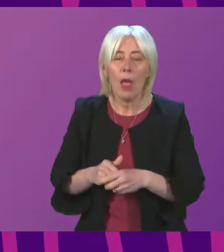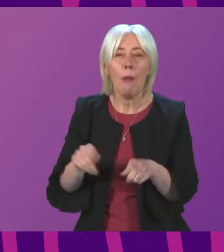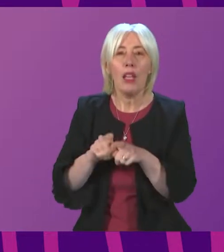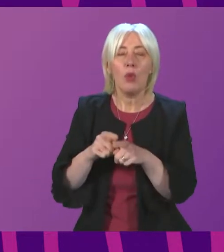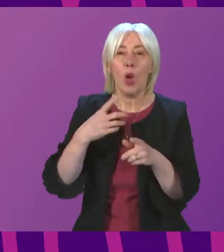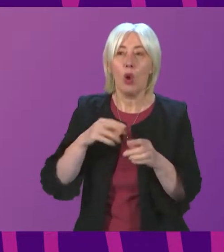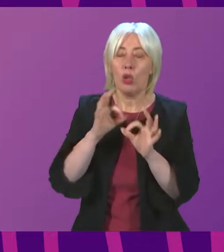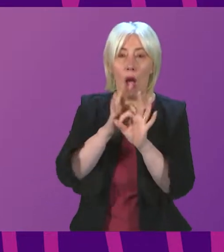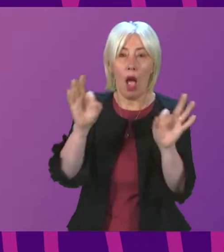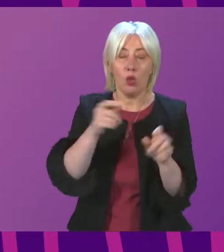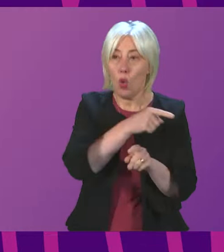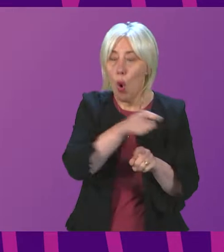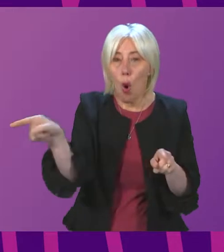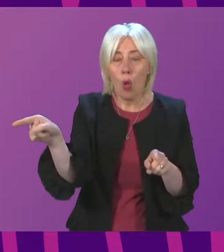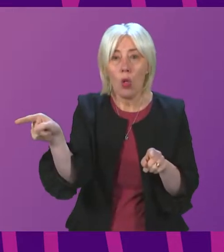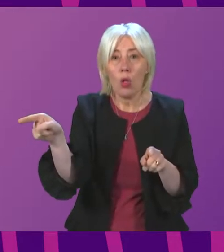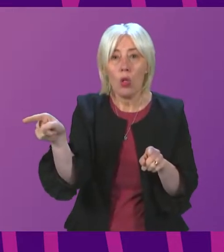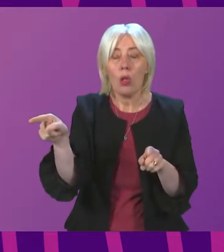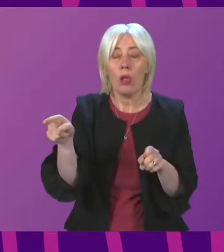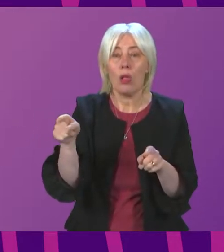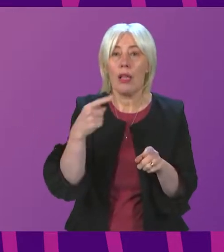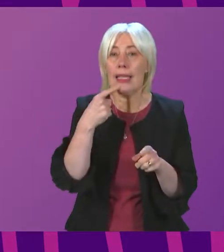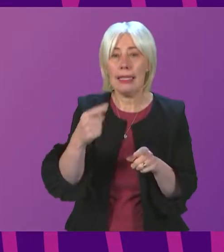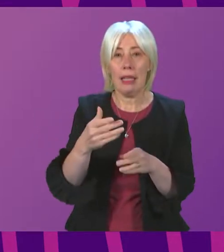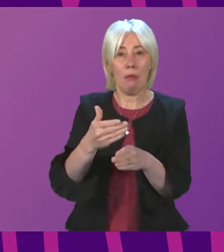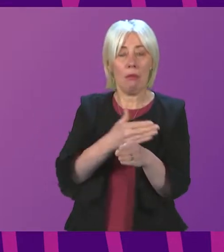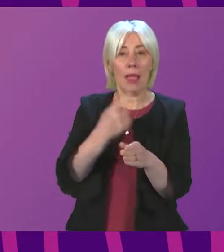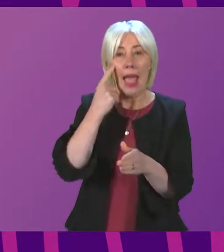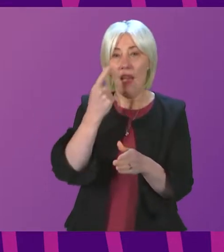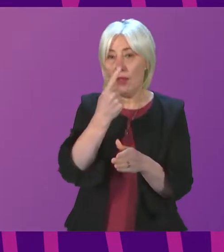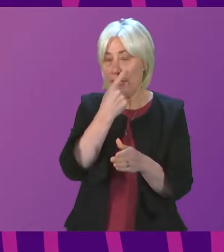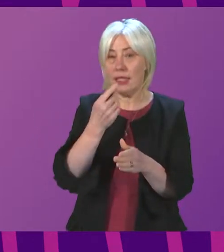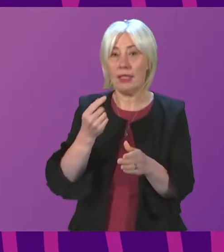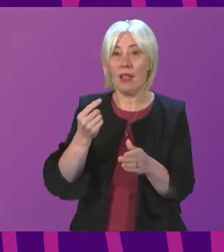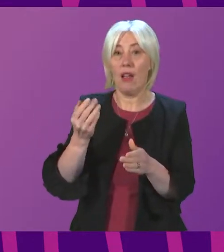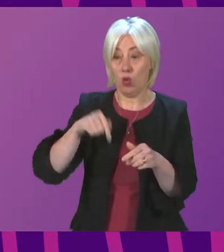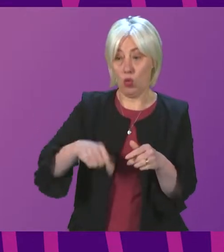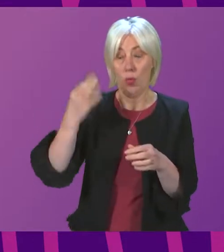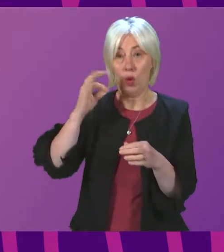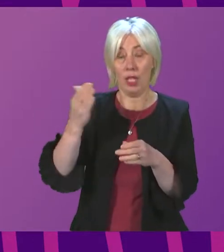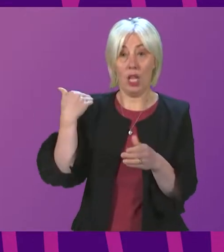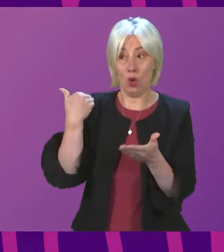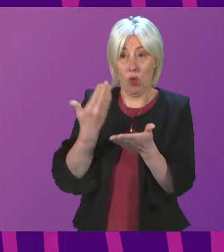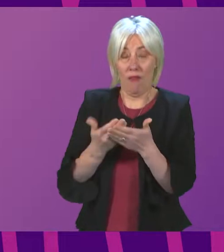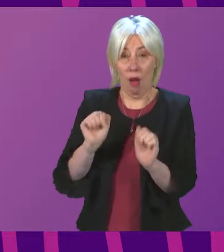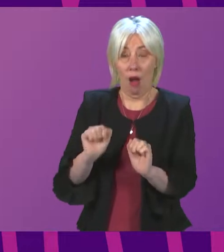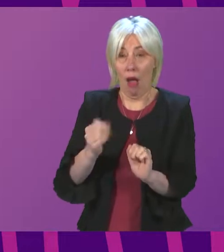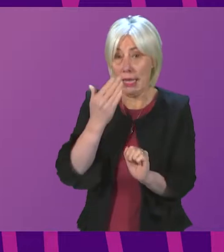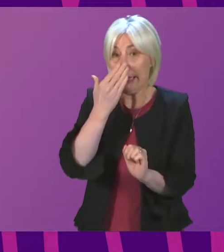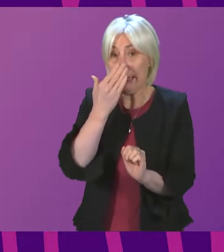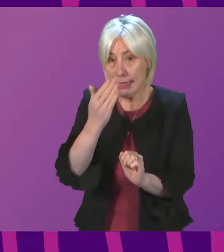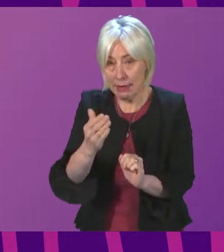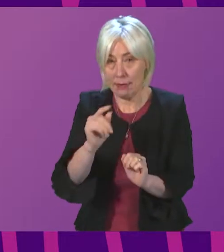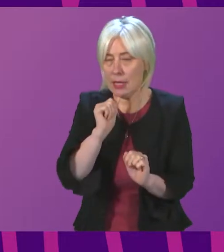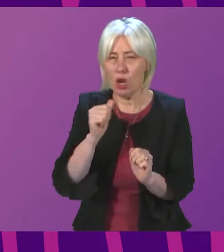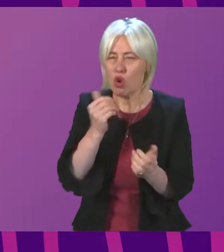like to write to all those parties prefacing it by saying that the evidence the committee have received so far does actually seem to point to a